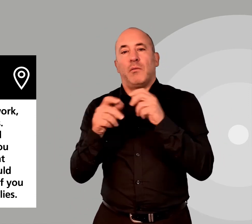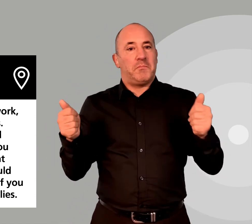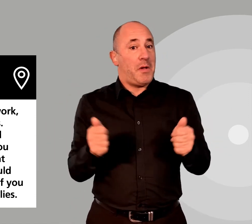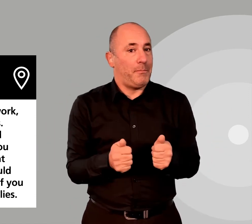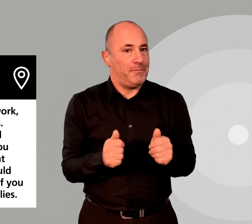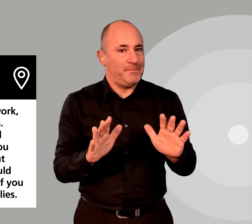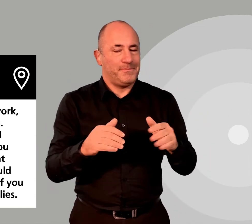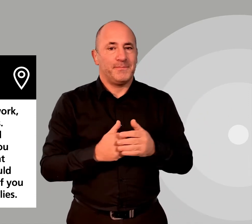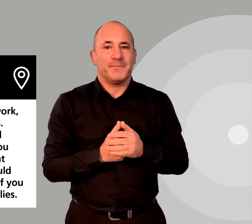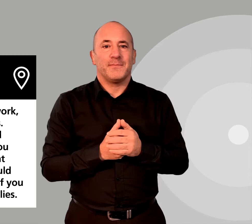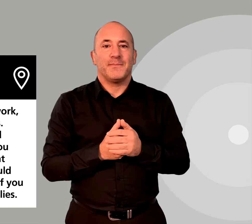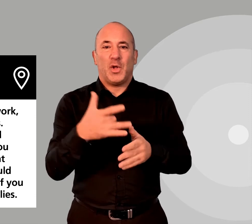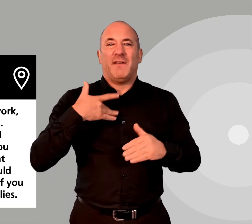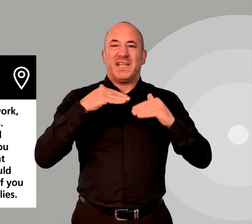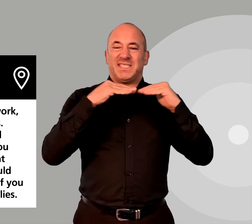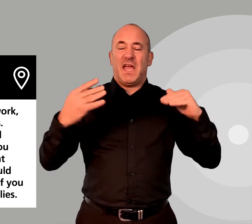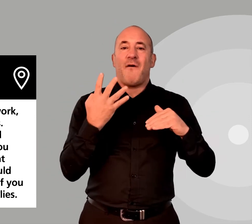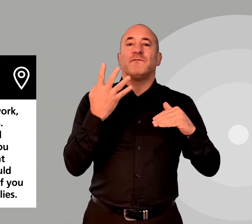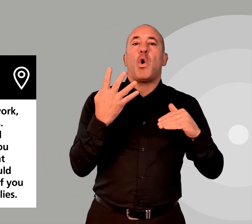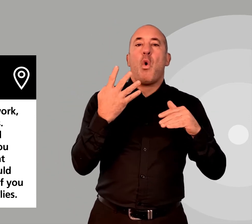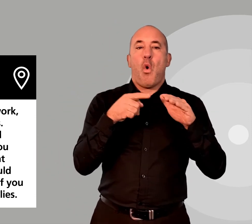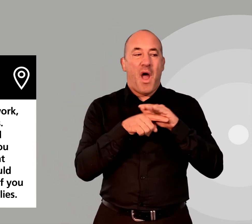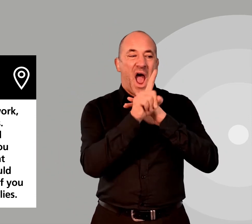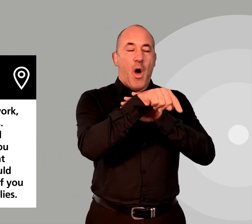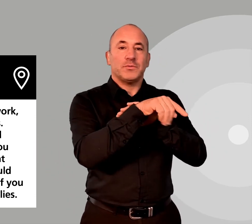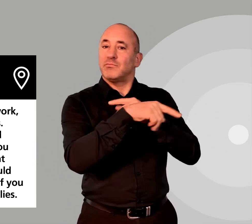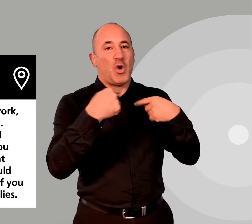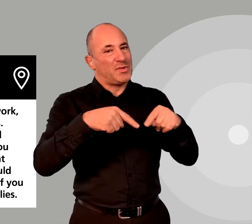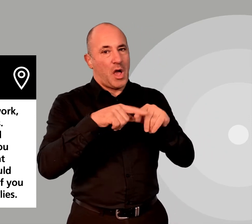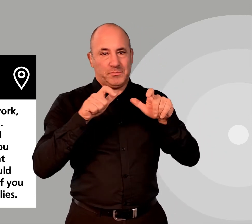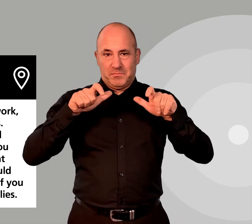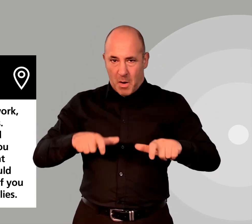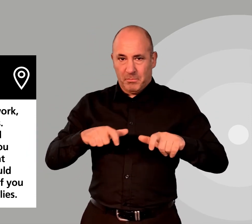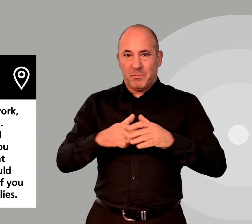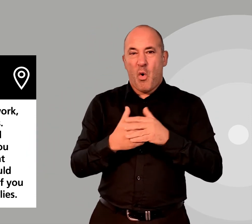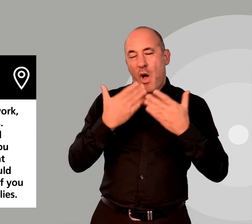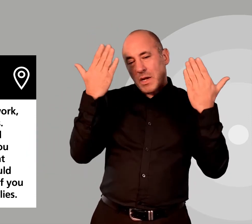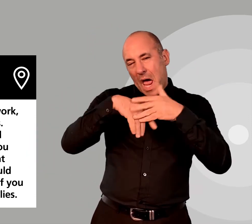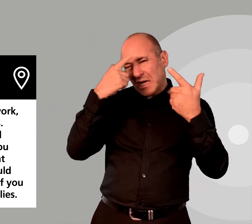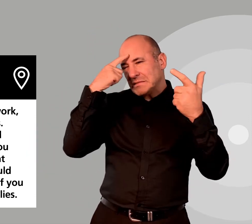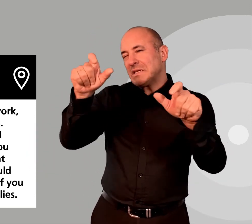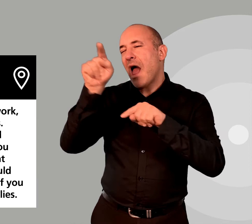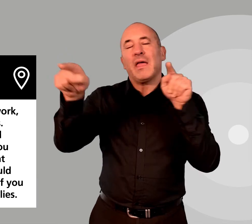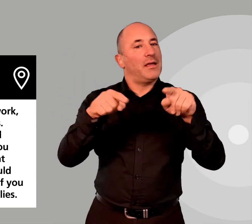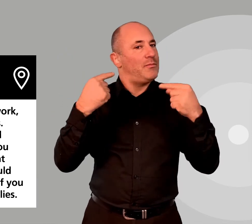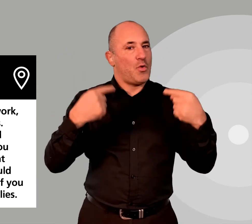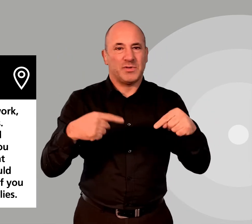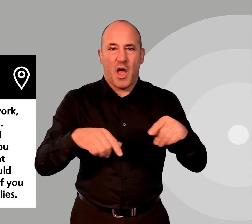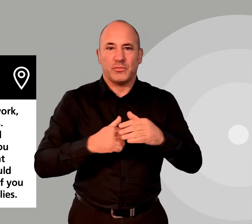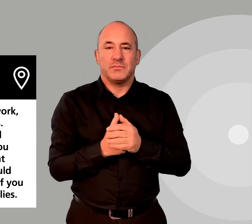You must not leave a Tier 4 area or stay overnight away from home. Residents in Tiers